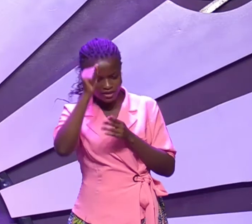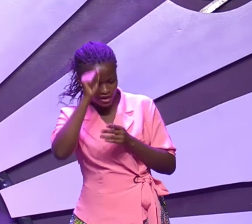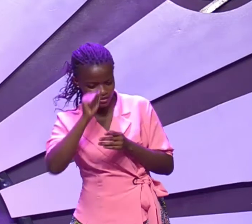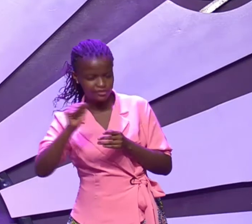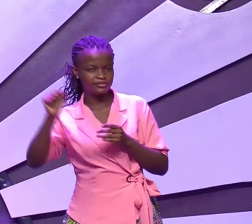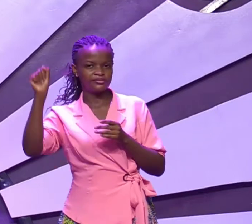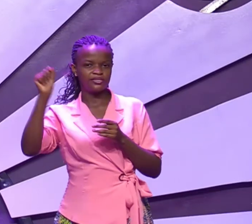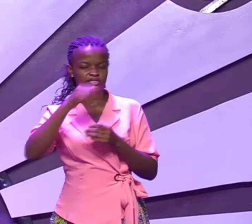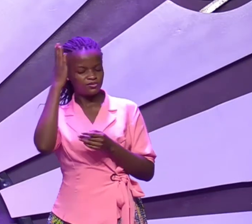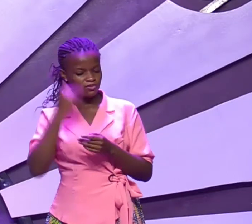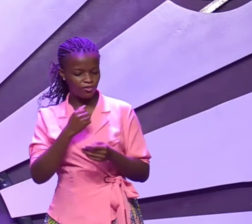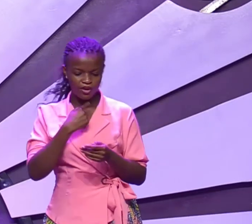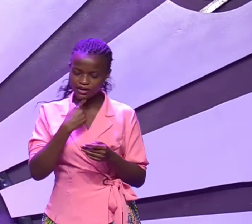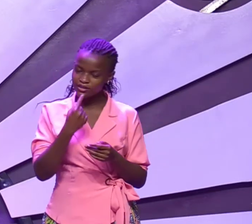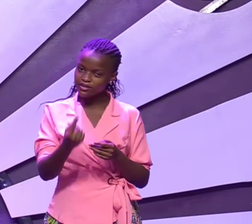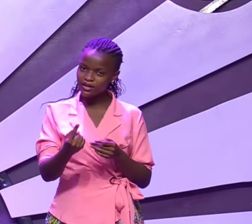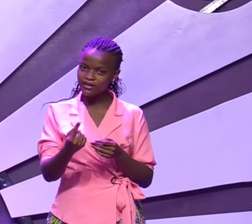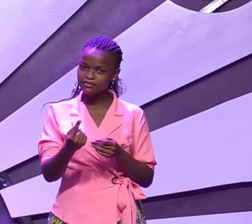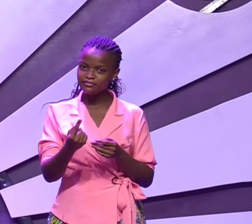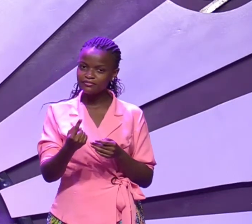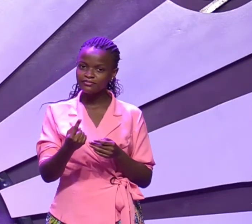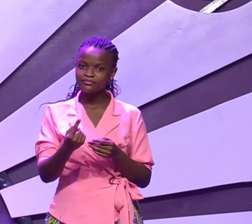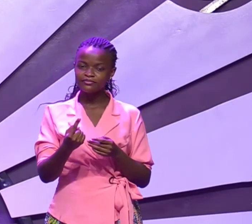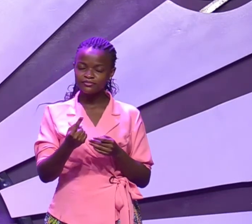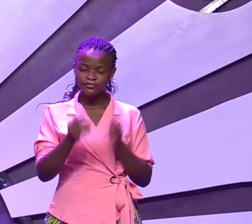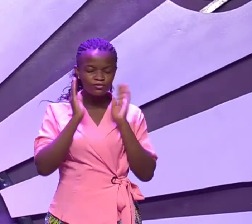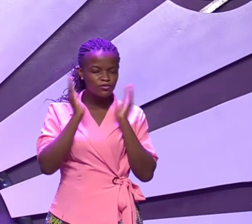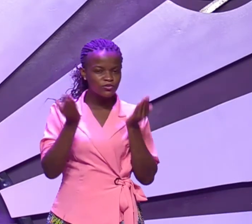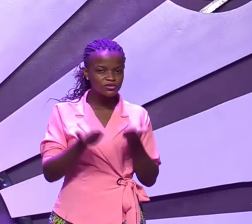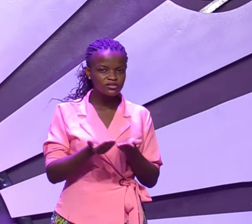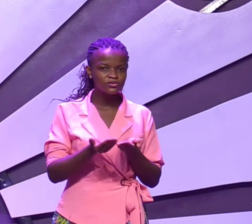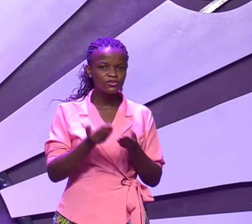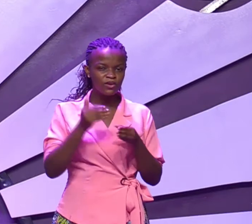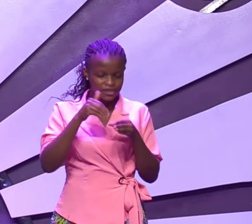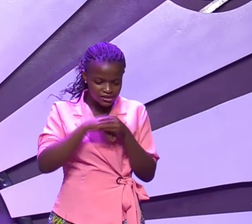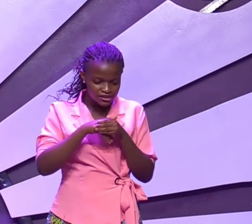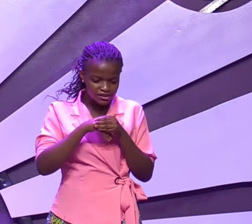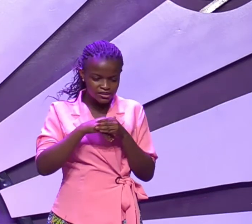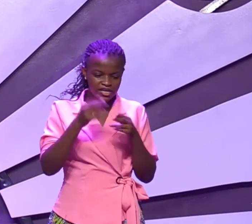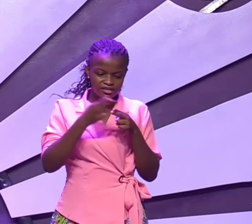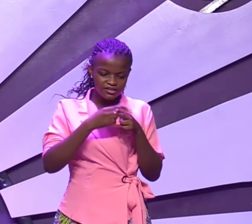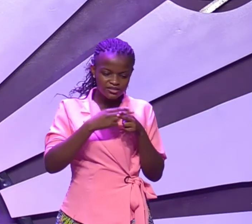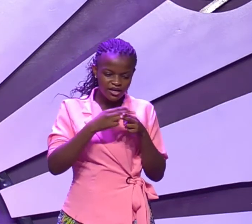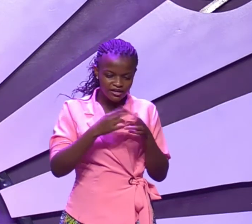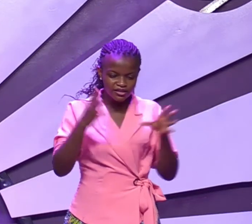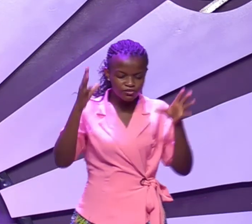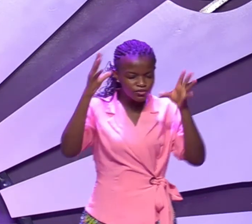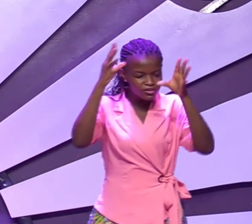That's why I say Moses was in danger of missing out on the grand prize.